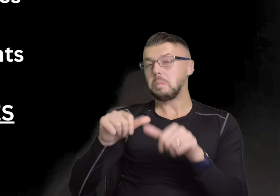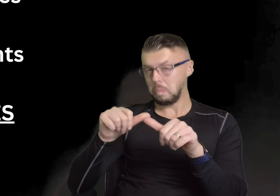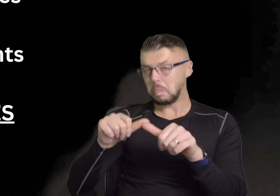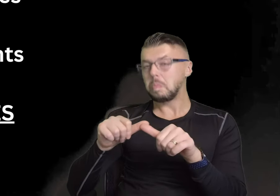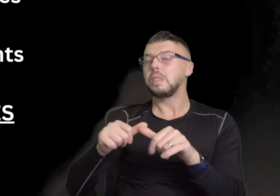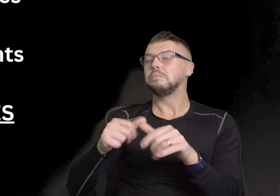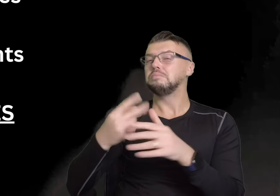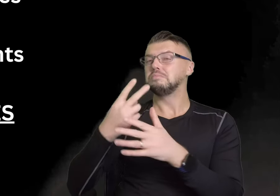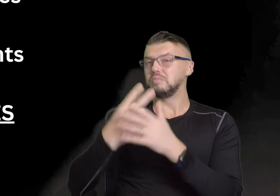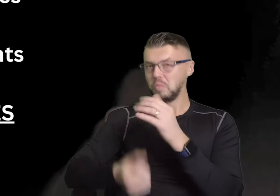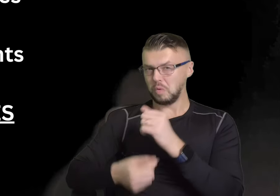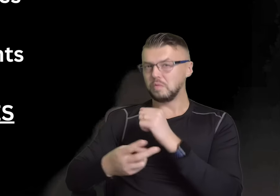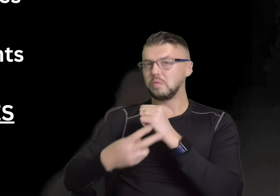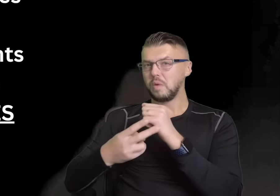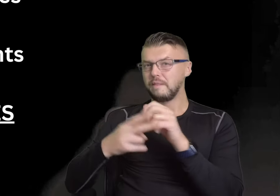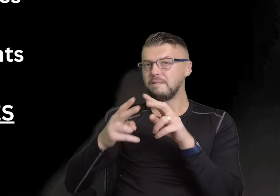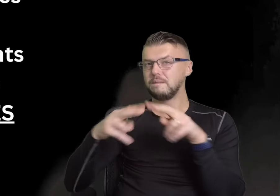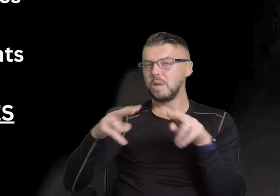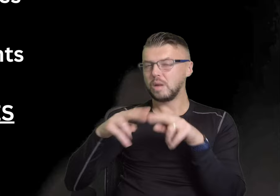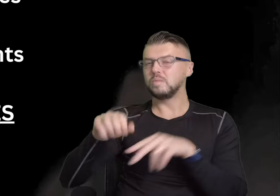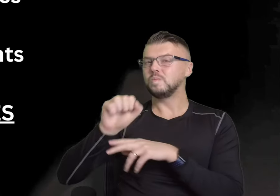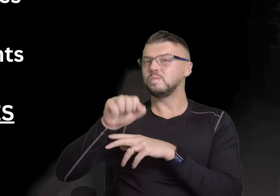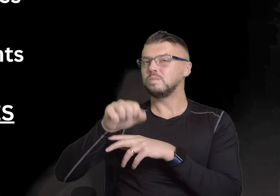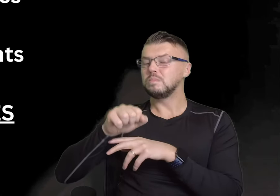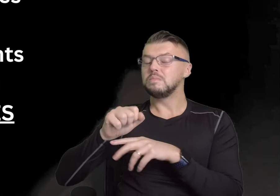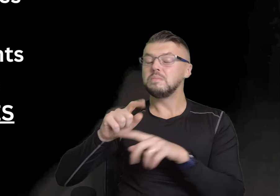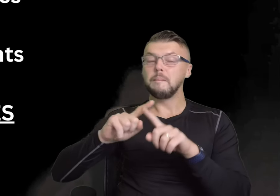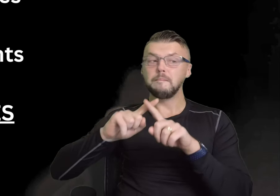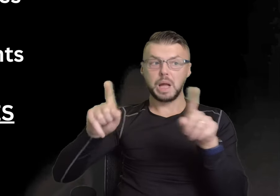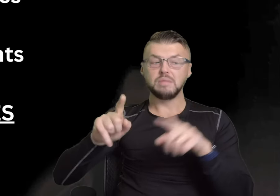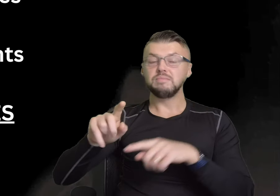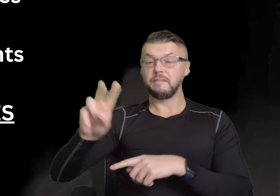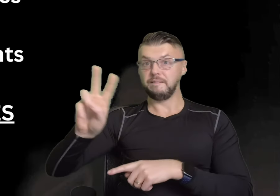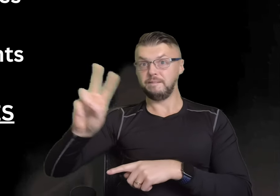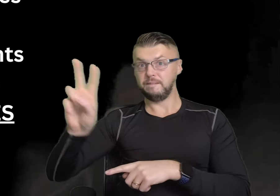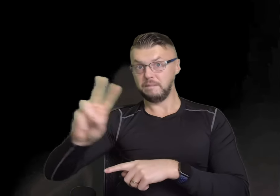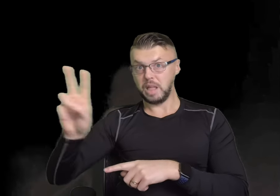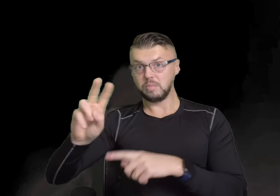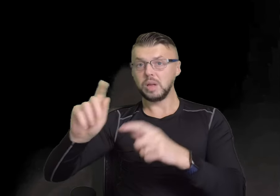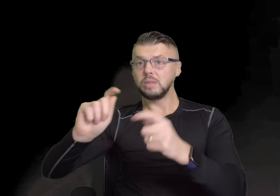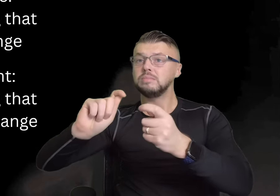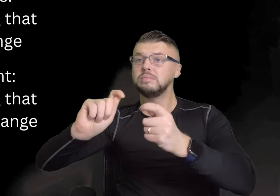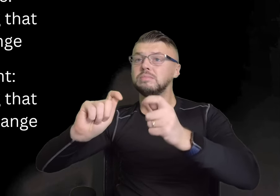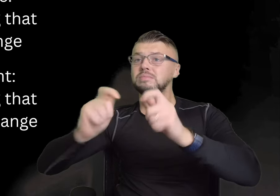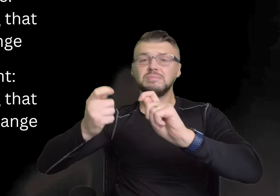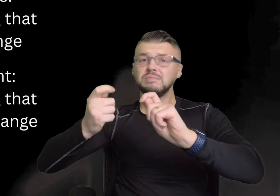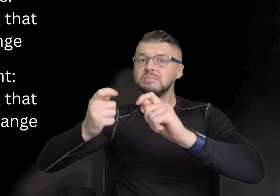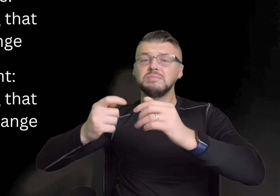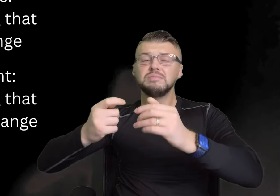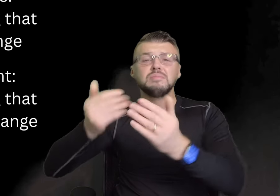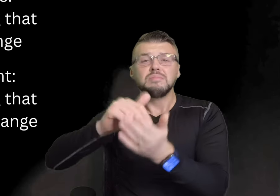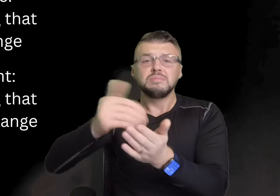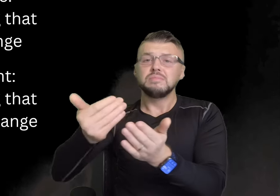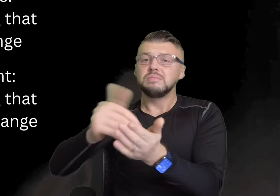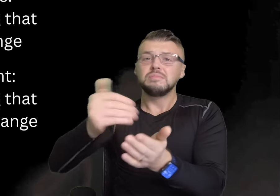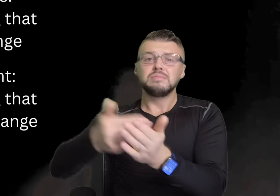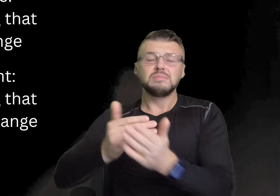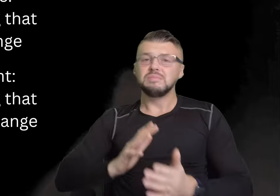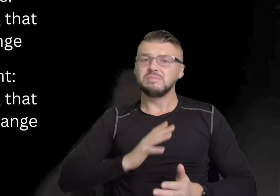Variables and constants, it's true like they both store values but they're a little different. For example, variable can